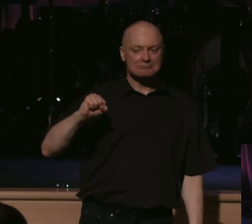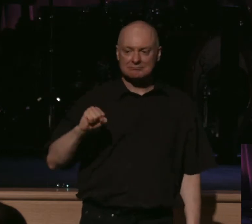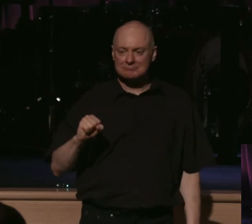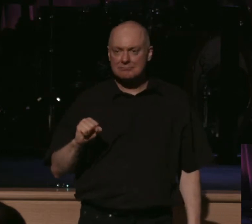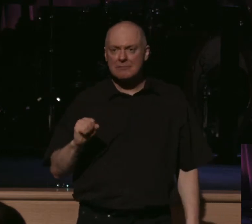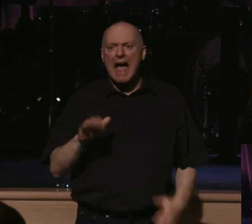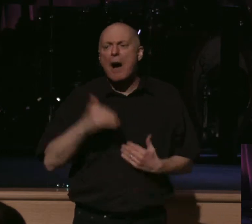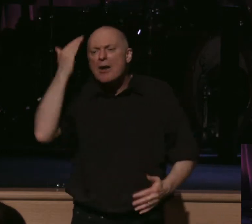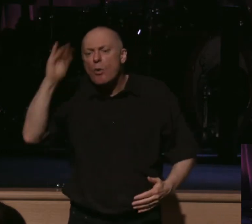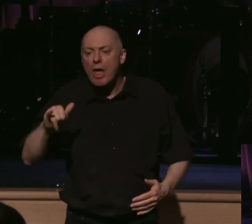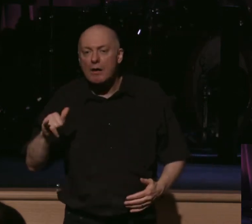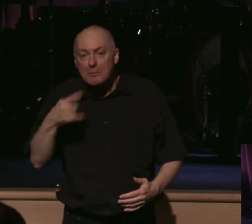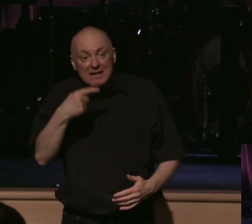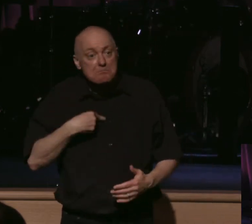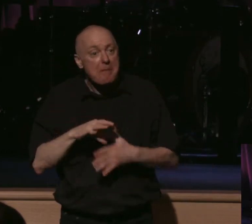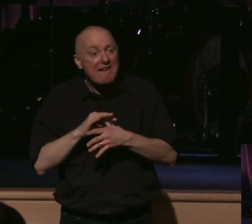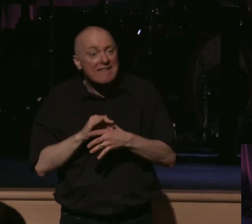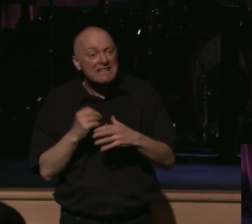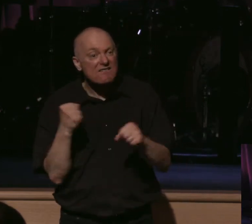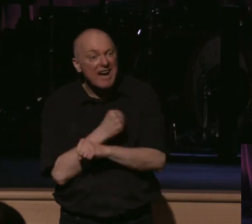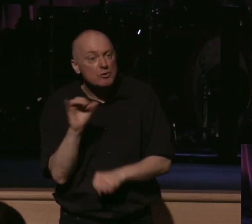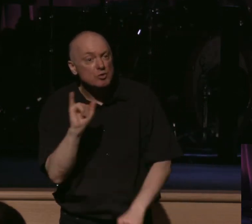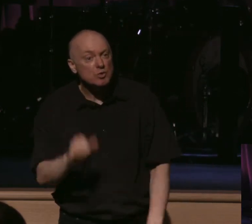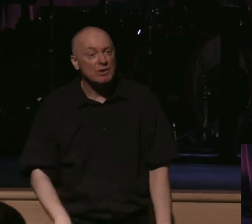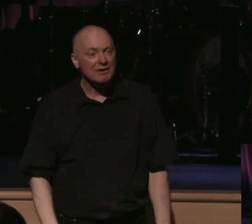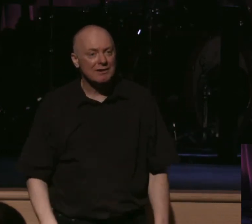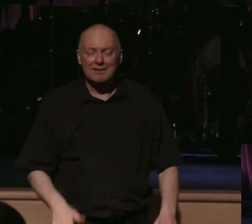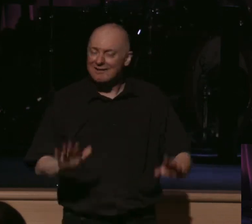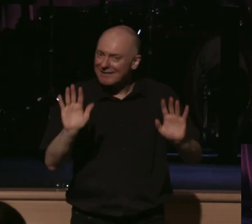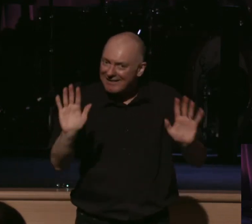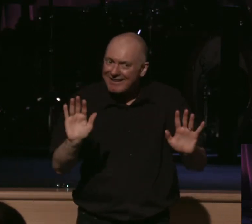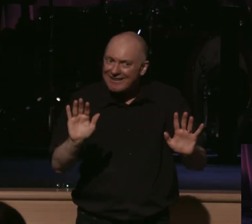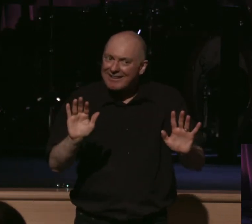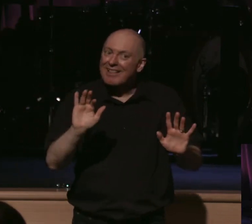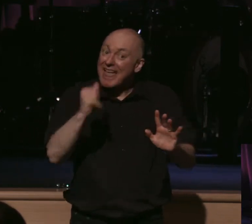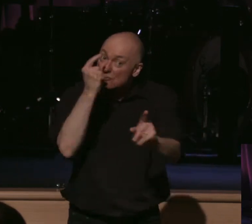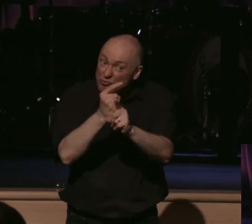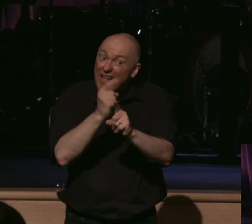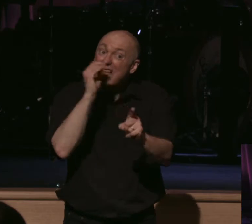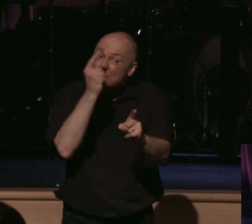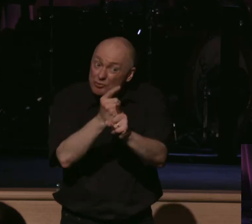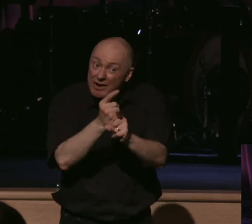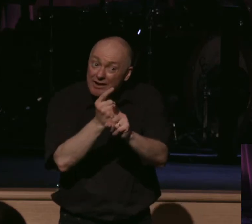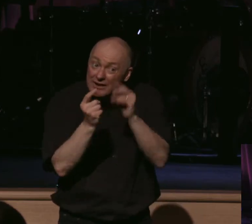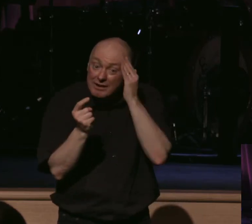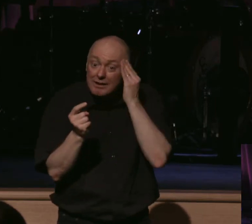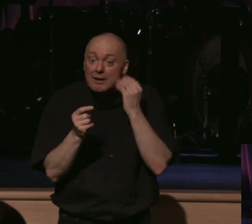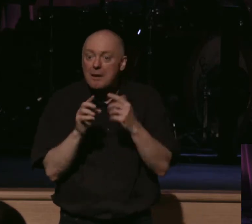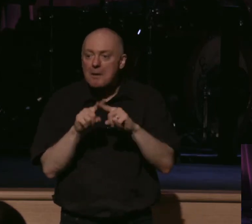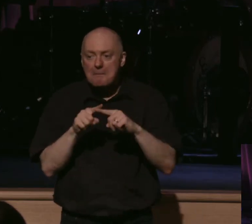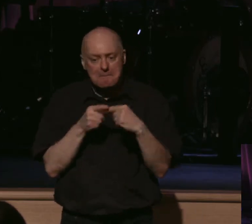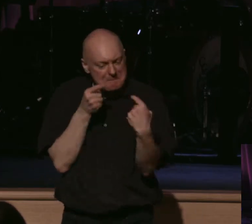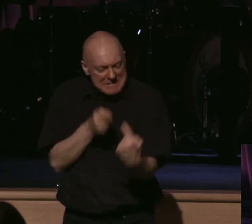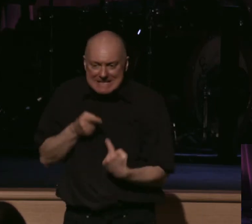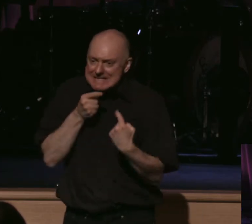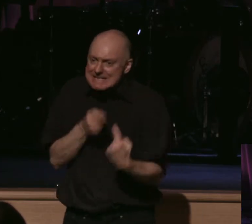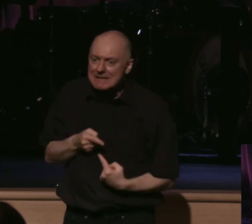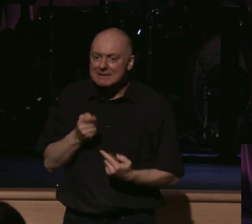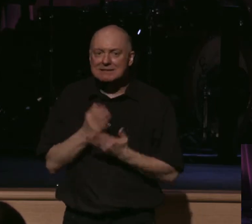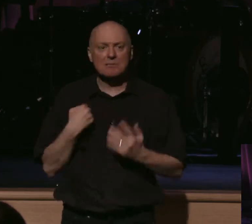my flesh fights against it. But the Spirit of God within us is saying, no, no, this is right. This is right. But there's a battle going on. Some of us don't like